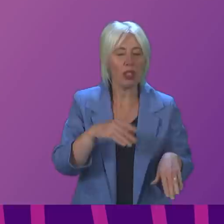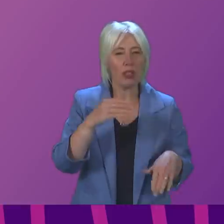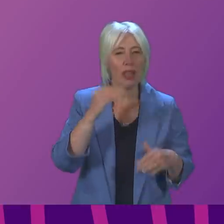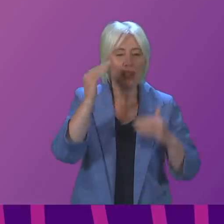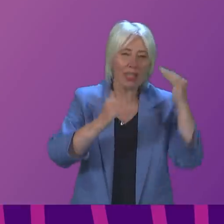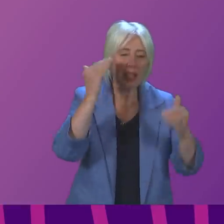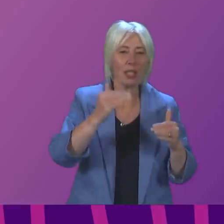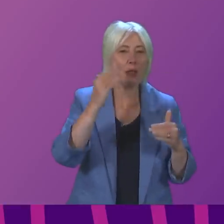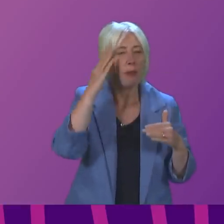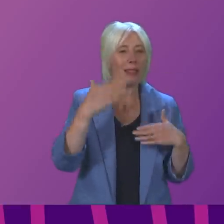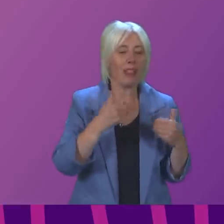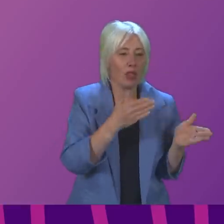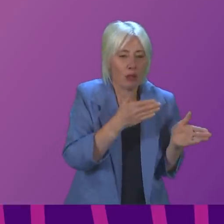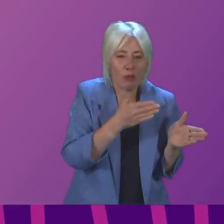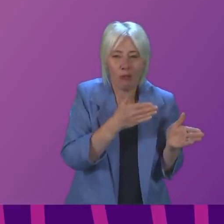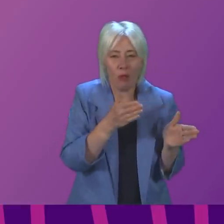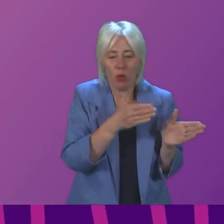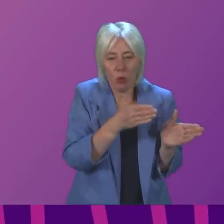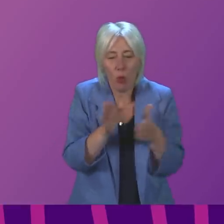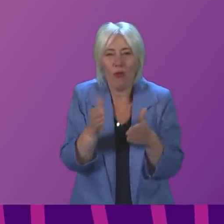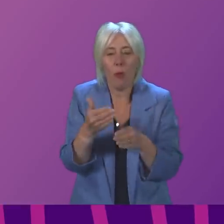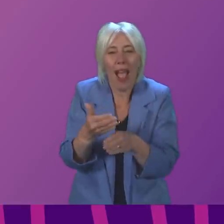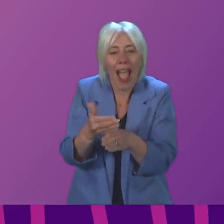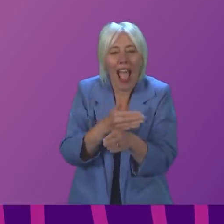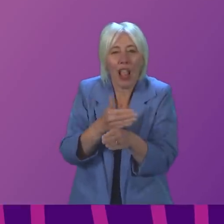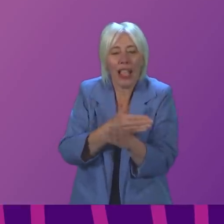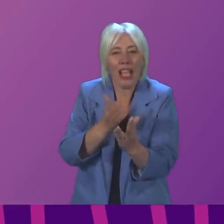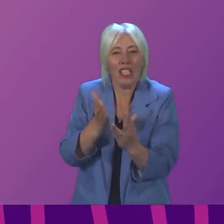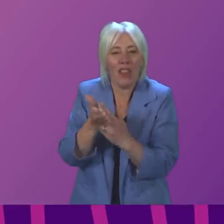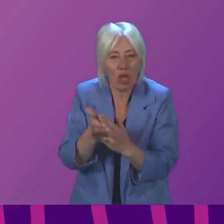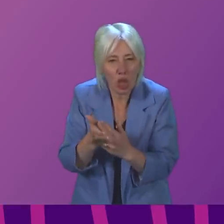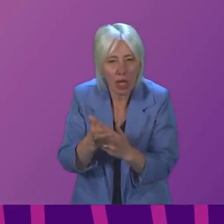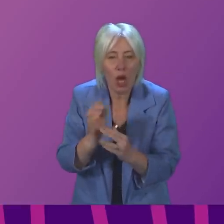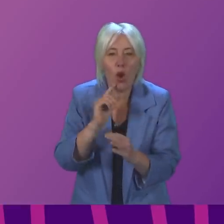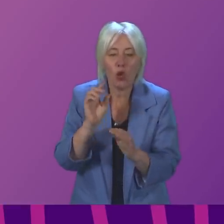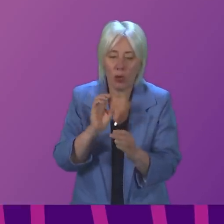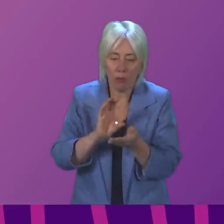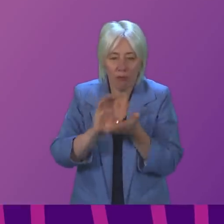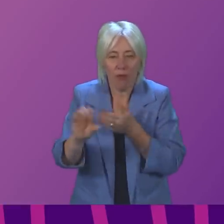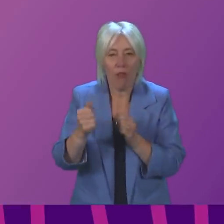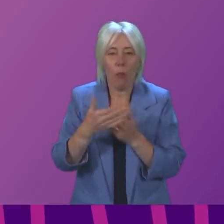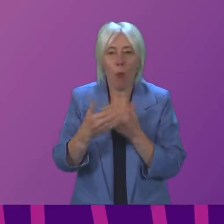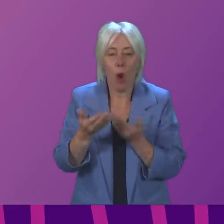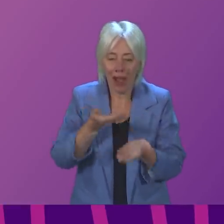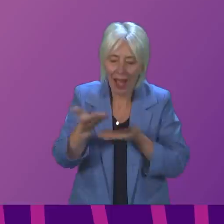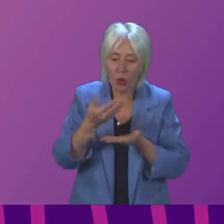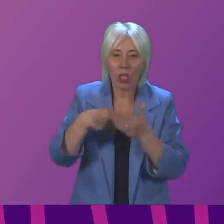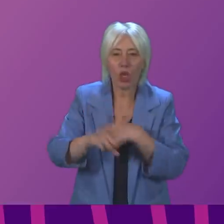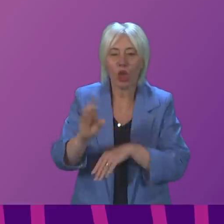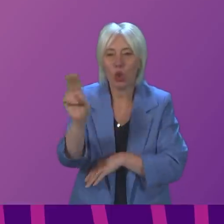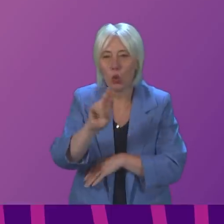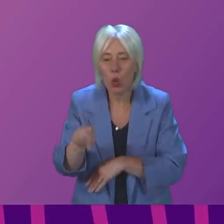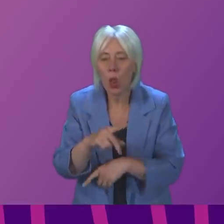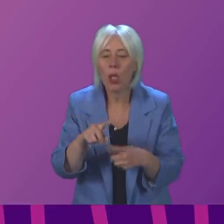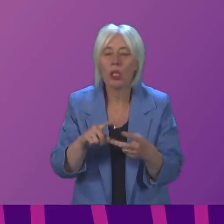into a much more early intervention space. So we are investing in counsellors in schools, in early intervention